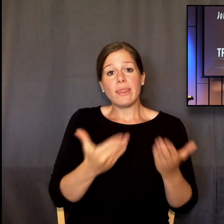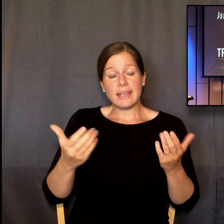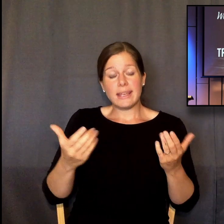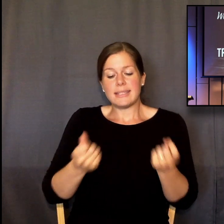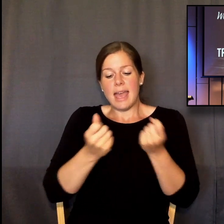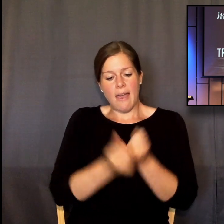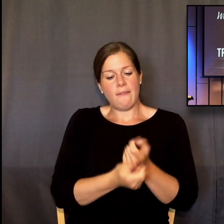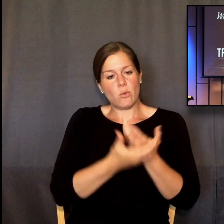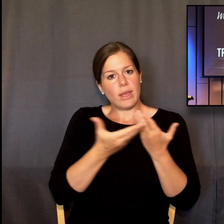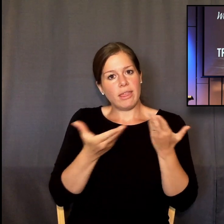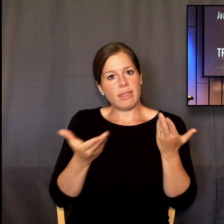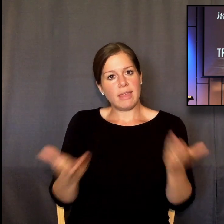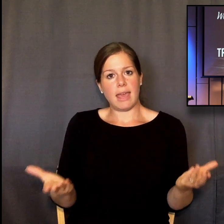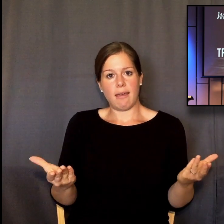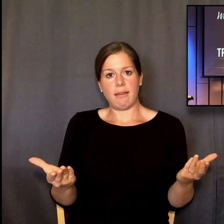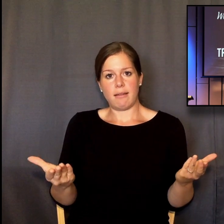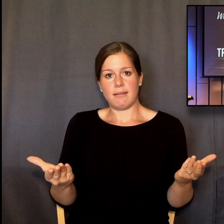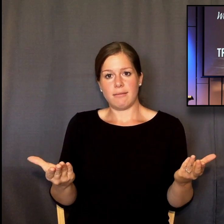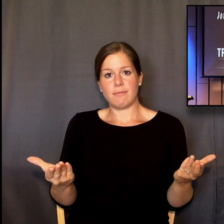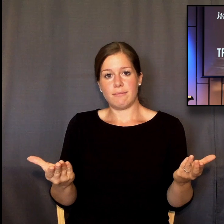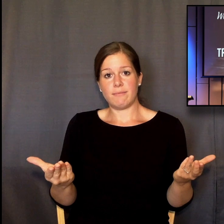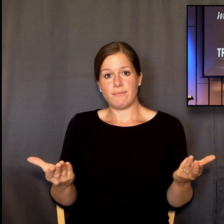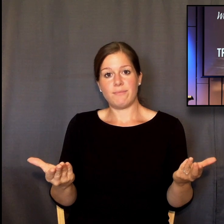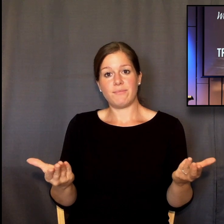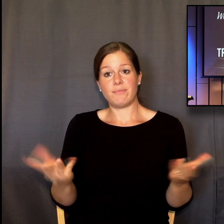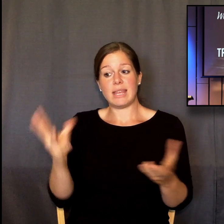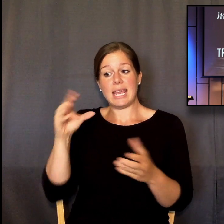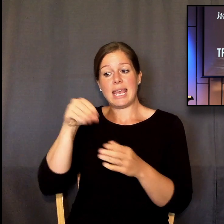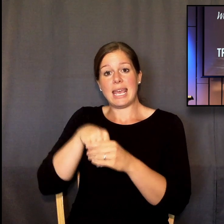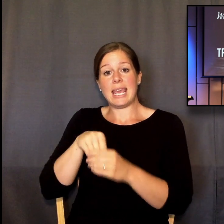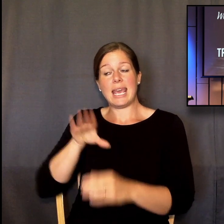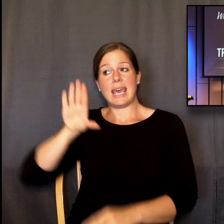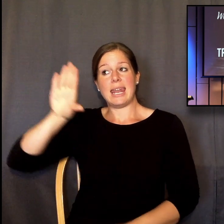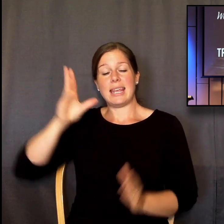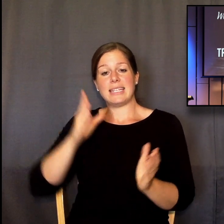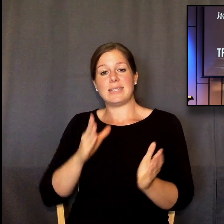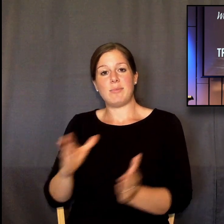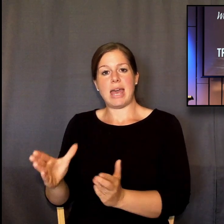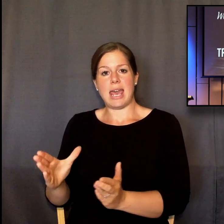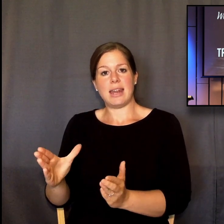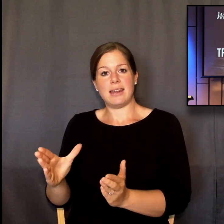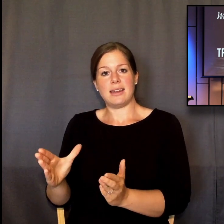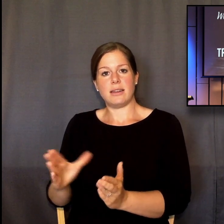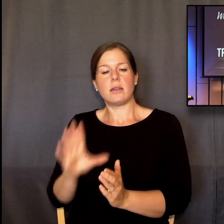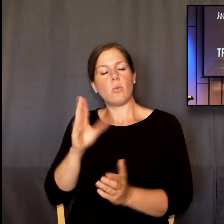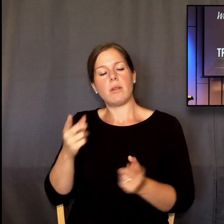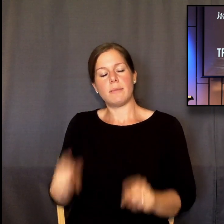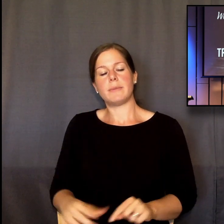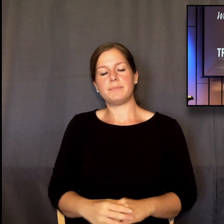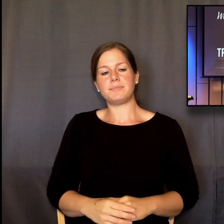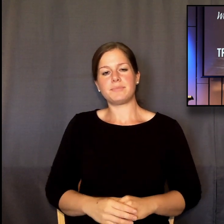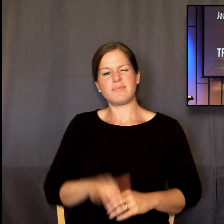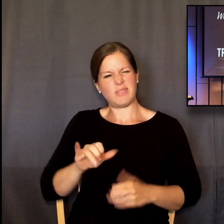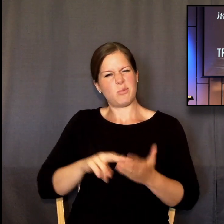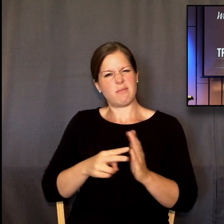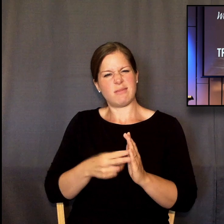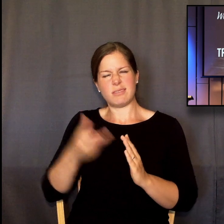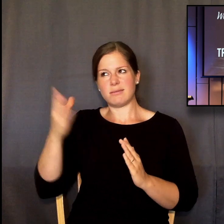falls into that plan. This is what it means for God to be in control. He will do